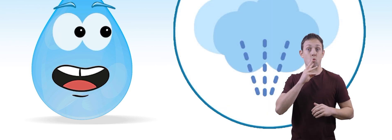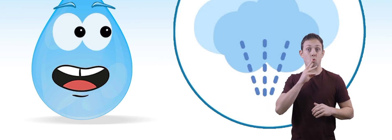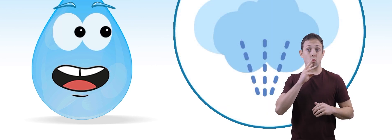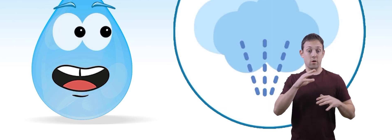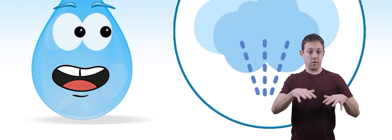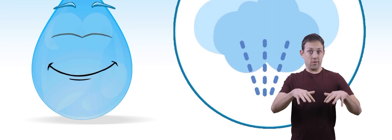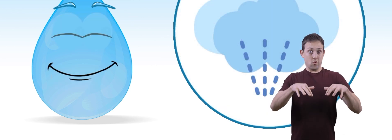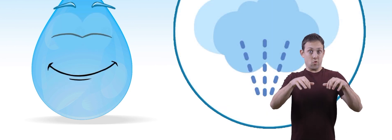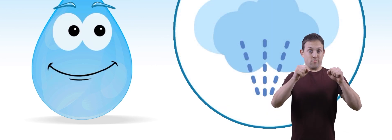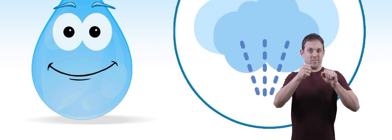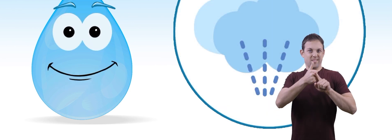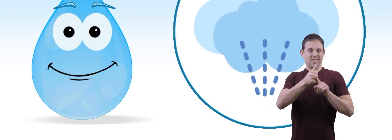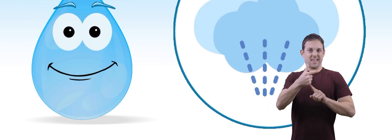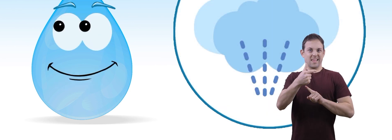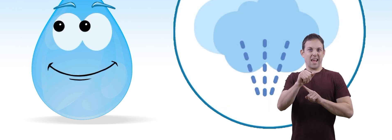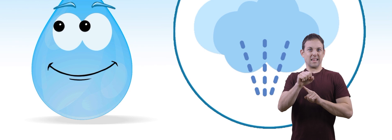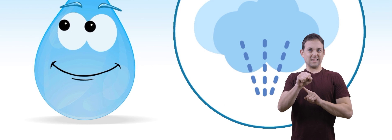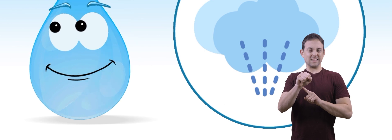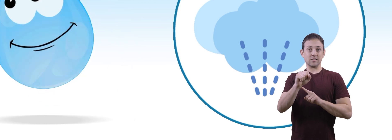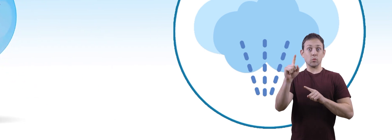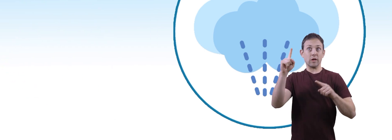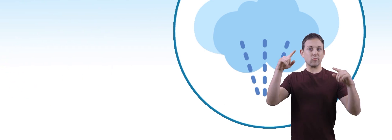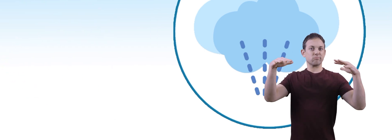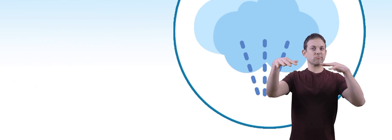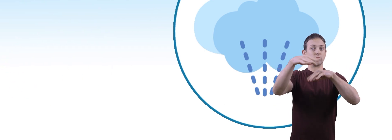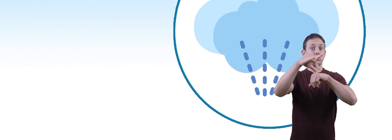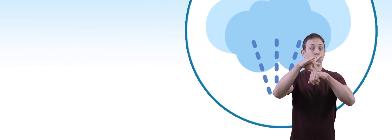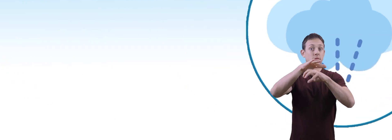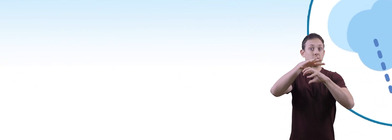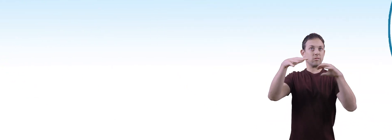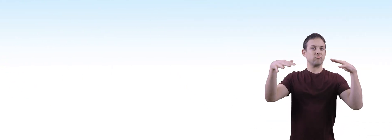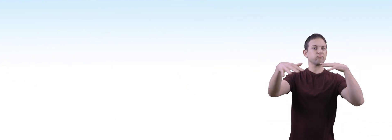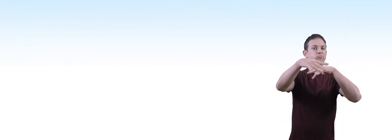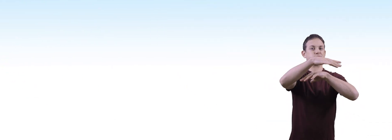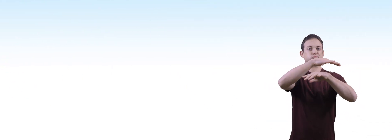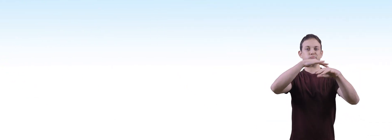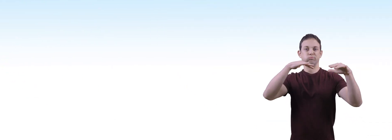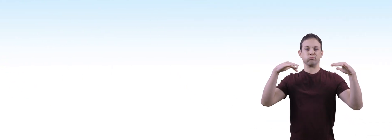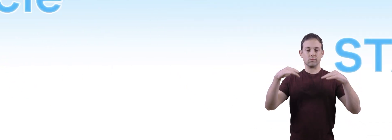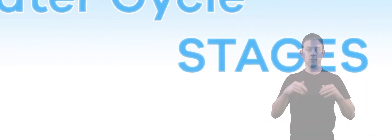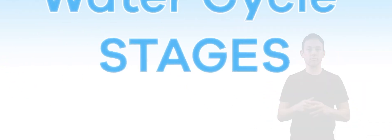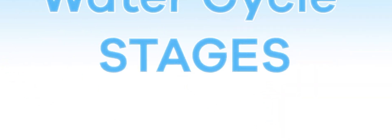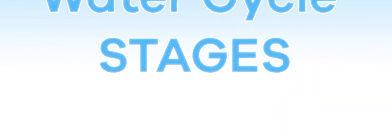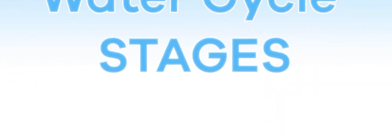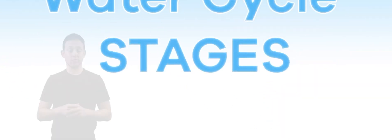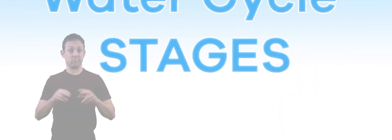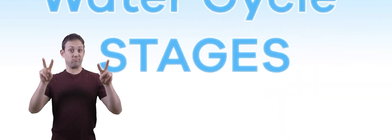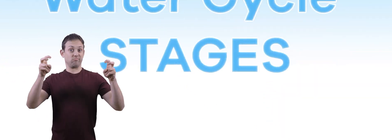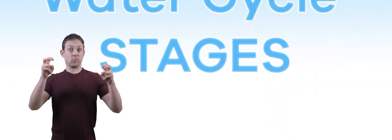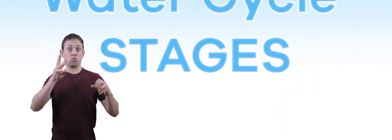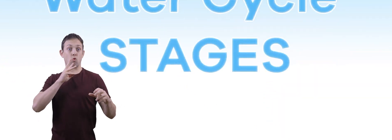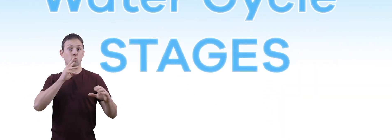a gas, and it is found in the Earth's atmosphere. Water cycle stages.